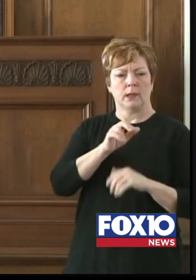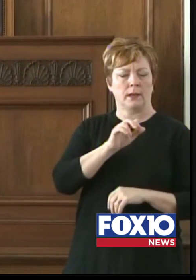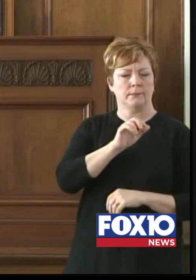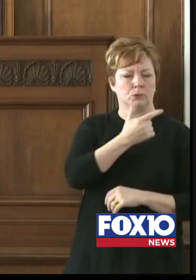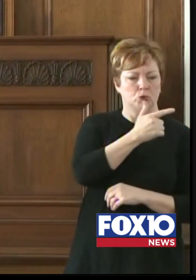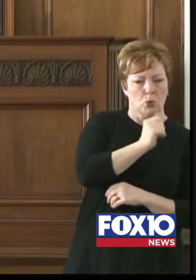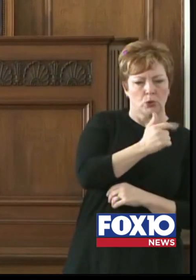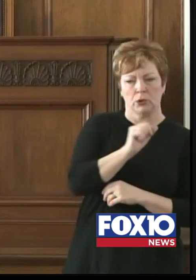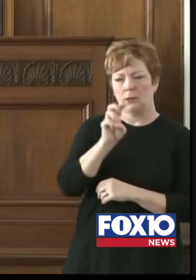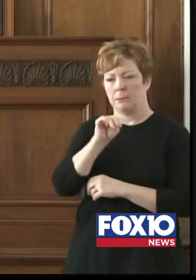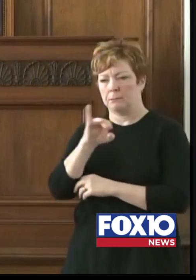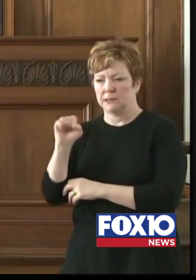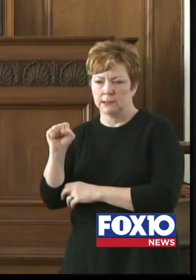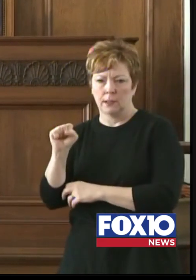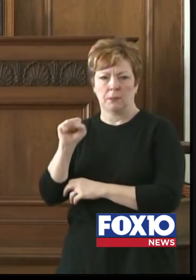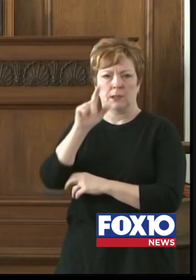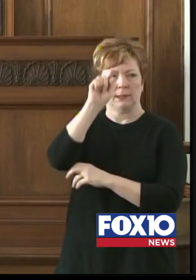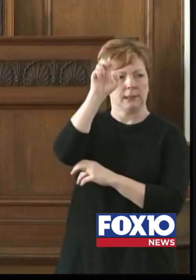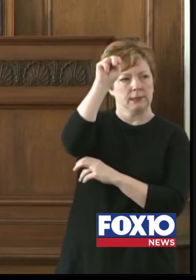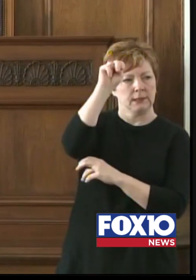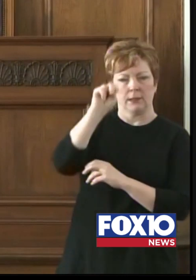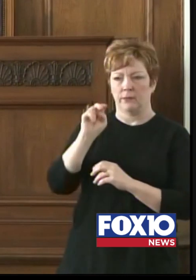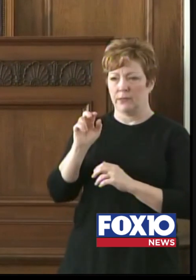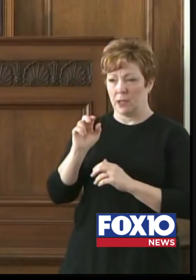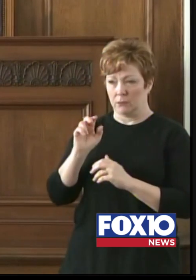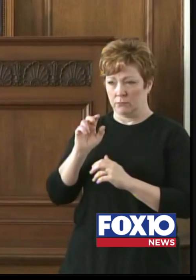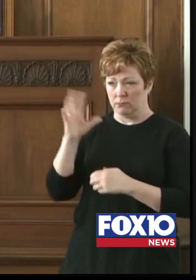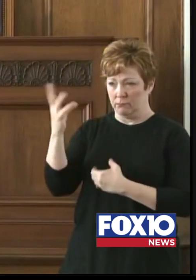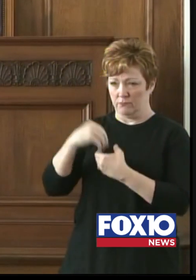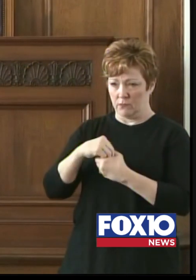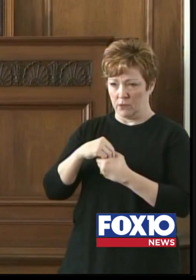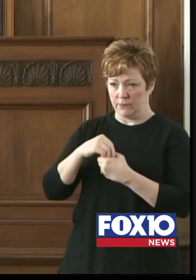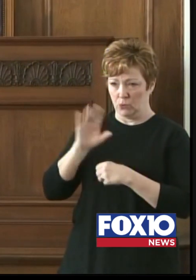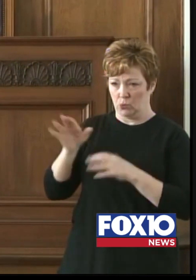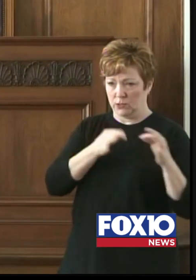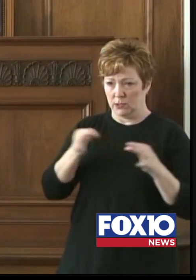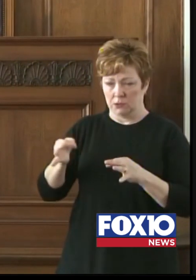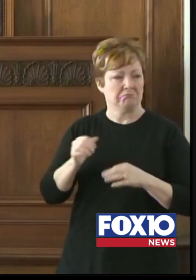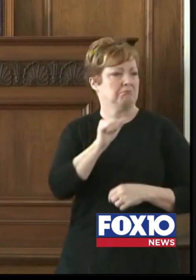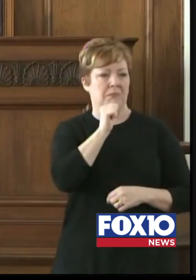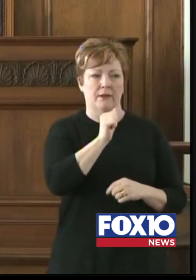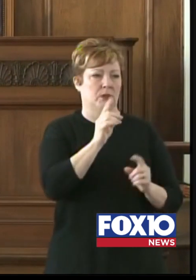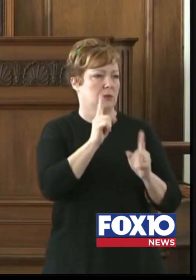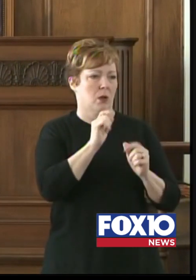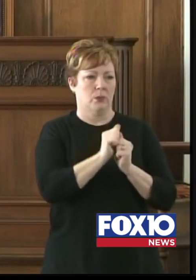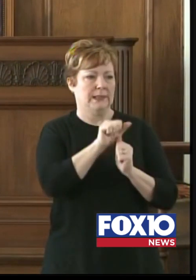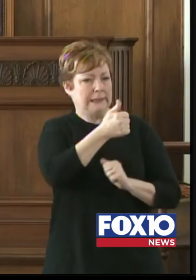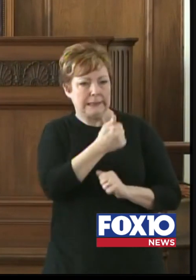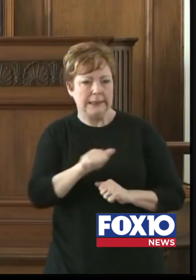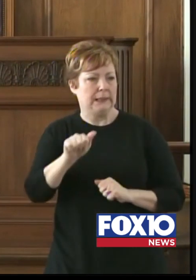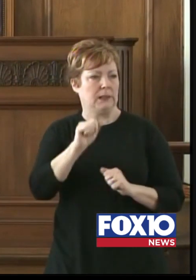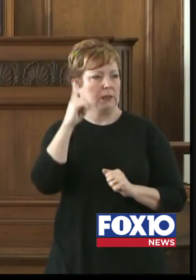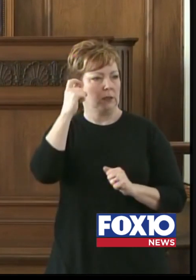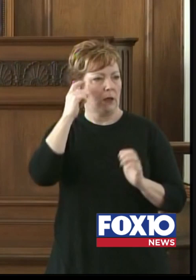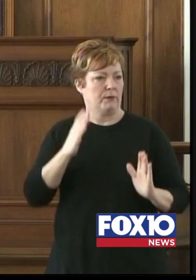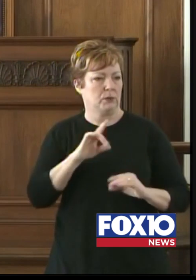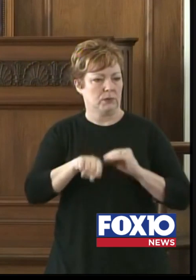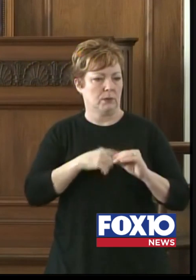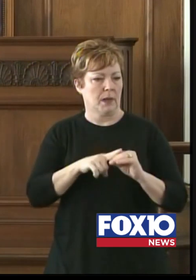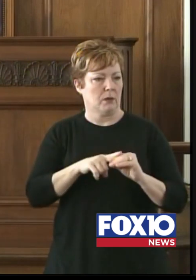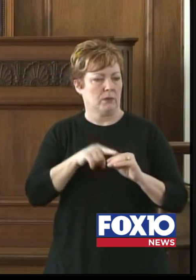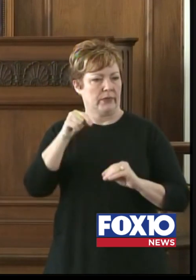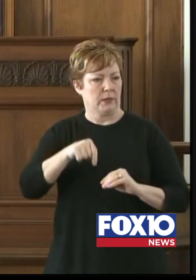in this order today? I haven't talked to any of my fellow governors from the other states about this particular order.